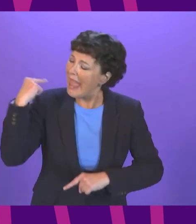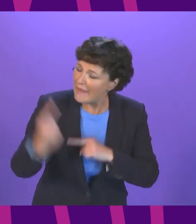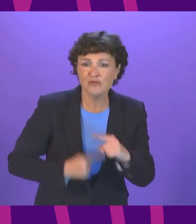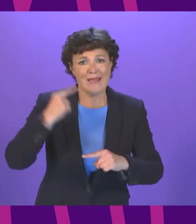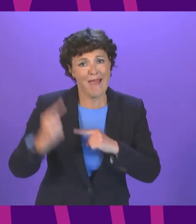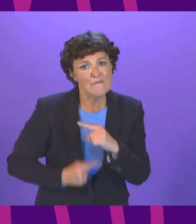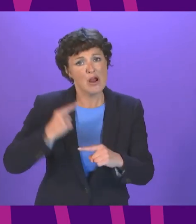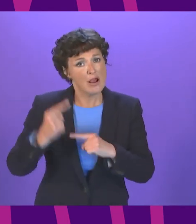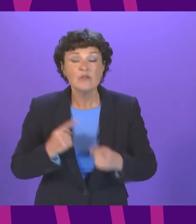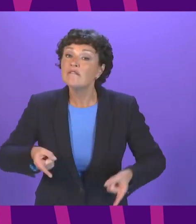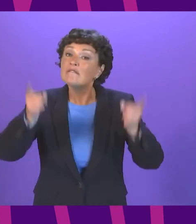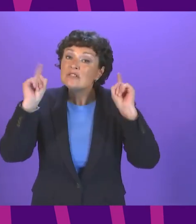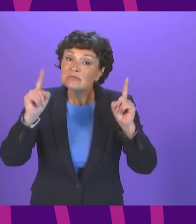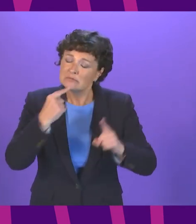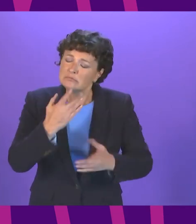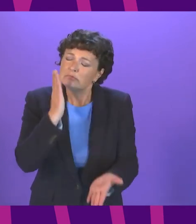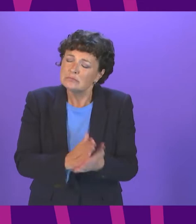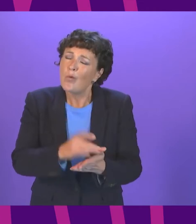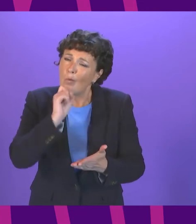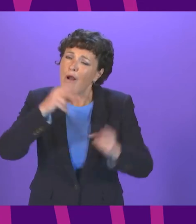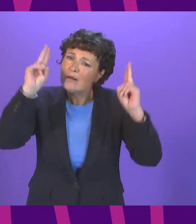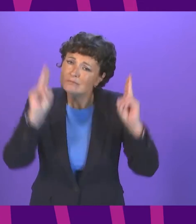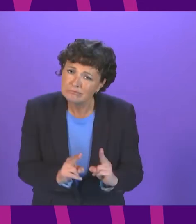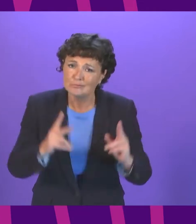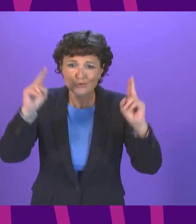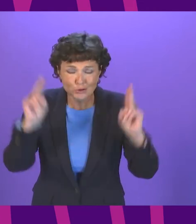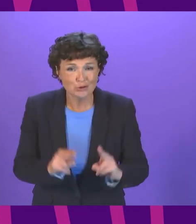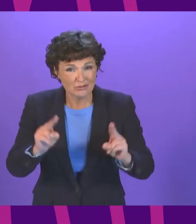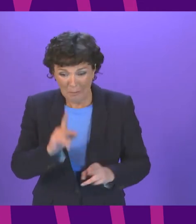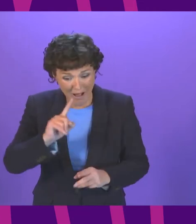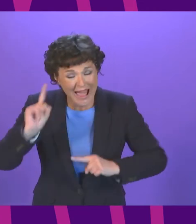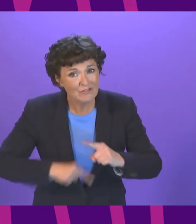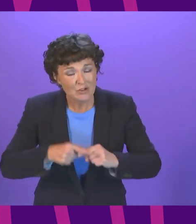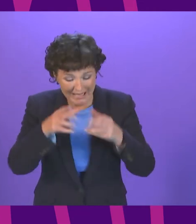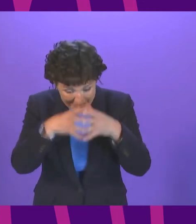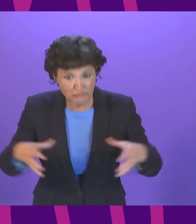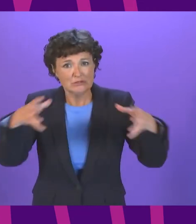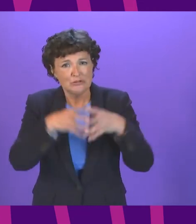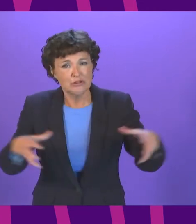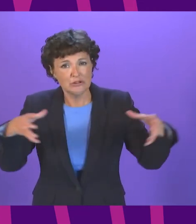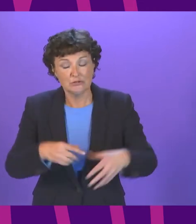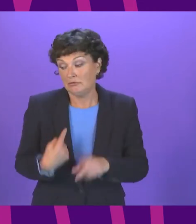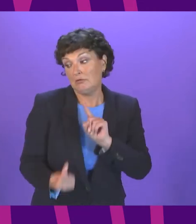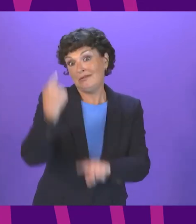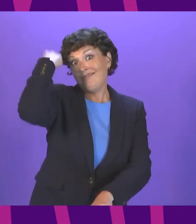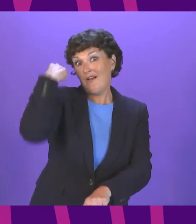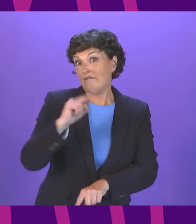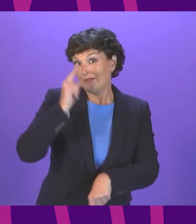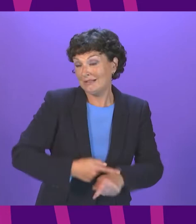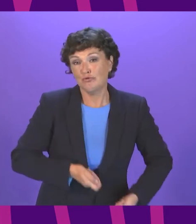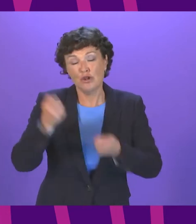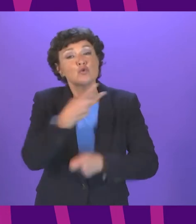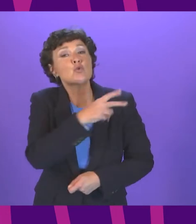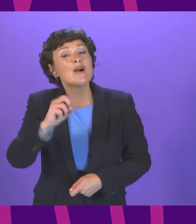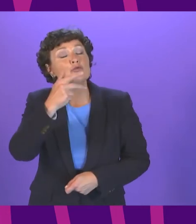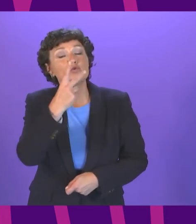times but each year the weights for children young people and adults all increase the first time we raised it 208 children were waiting